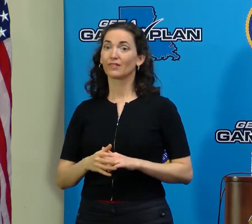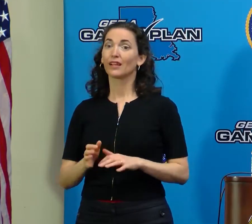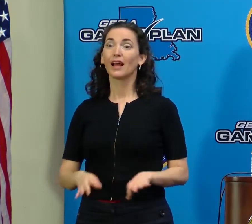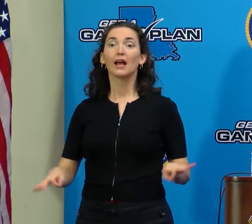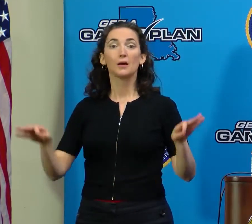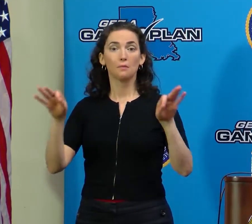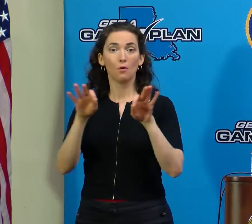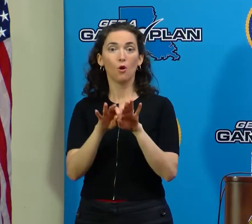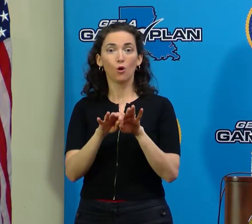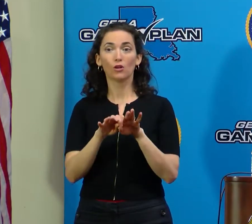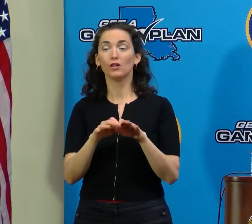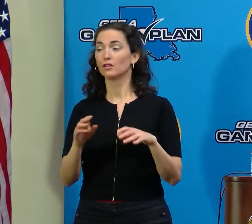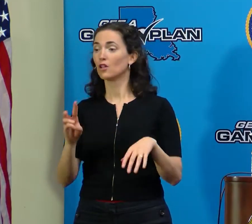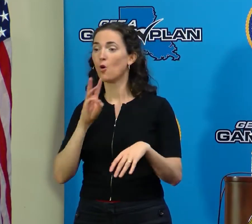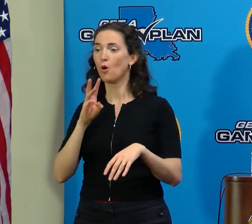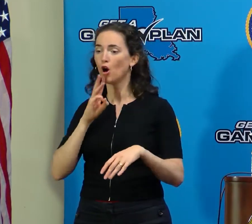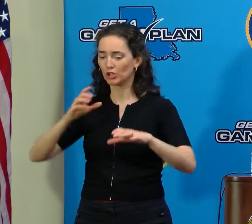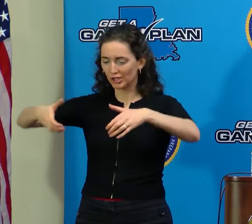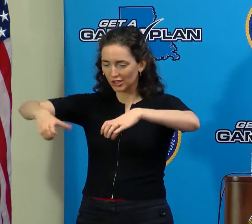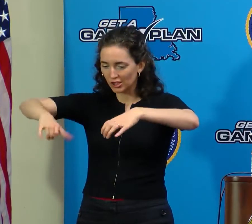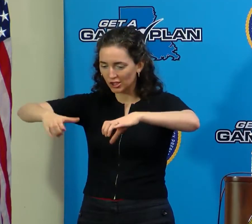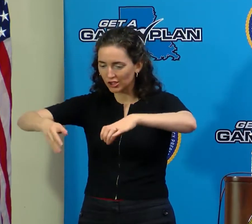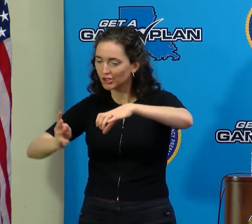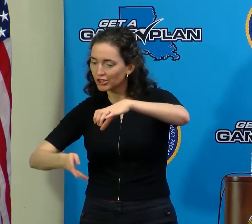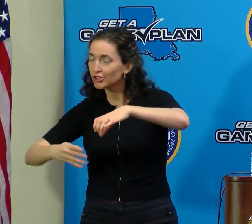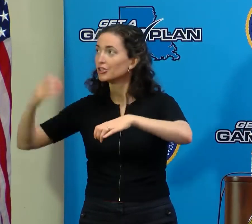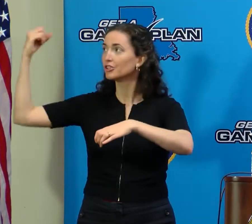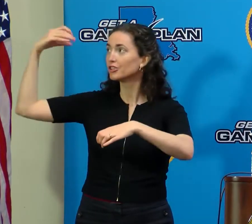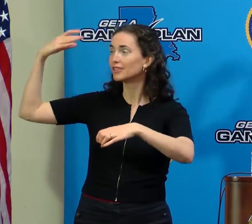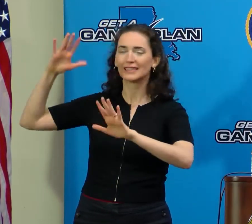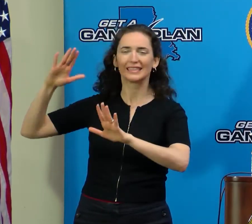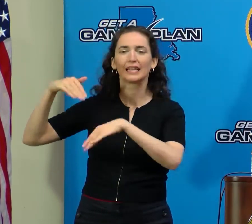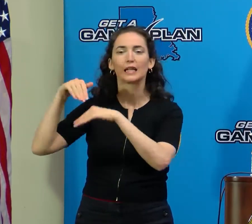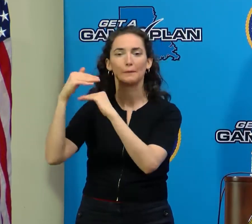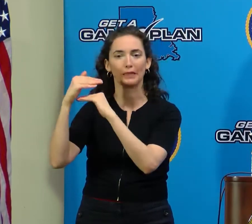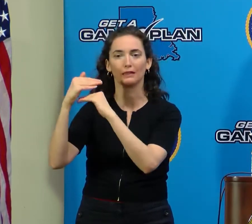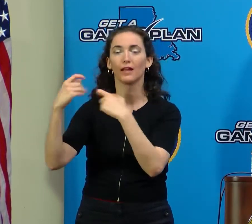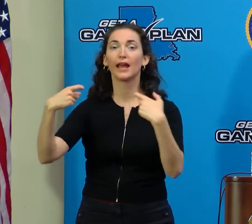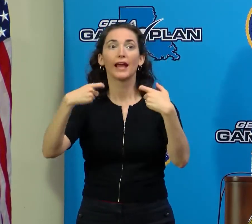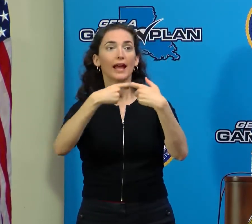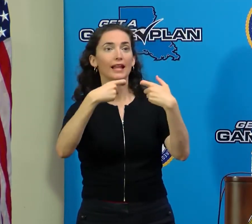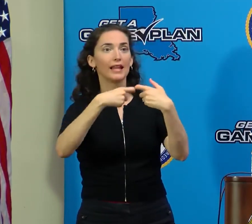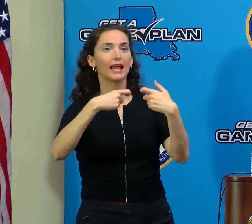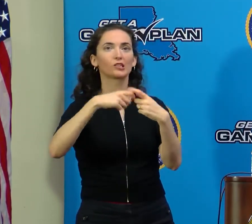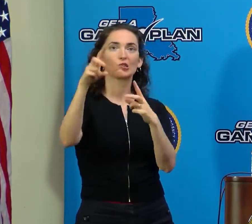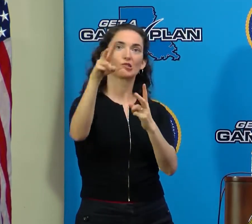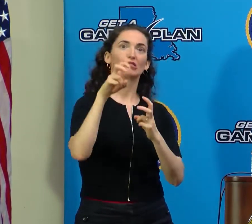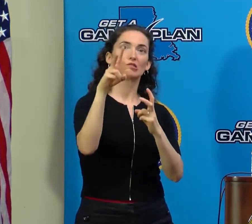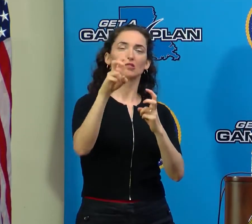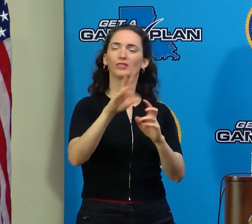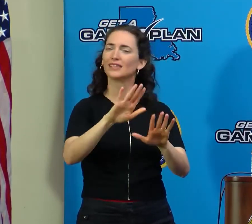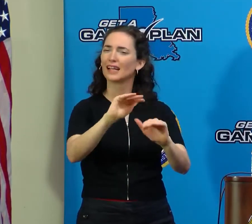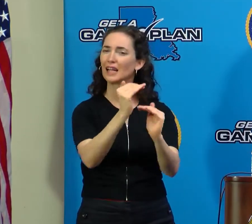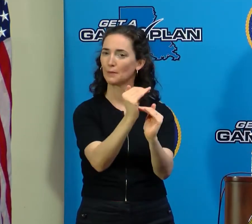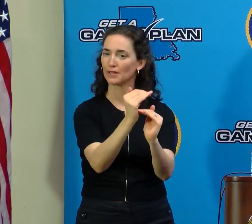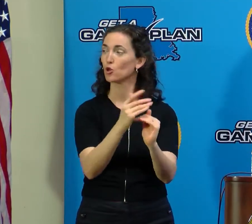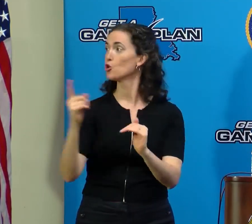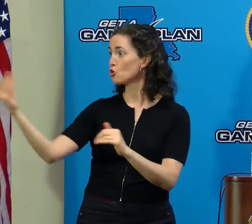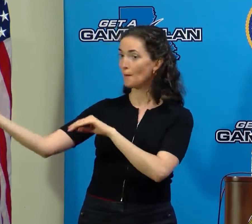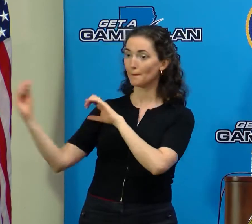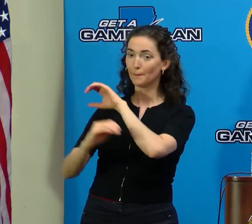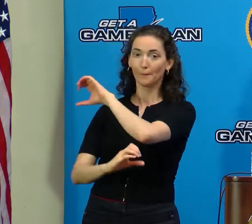as little demand on our water systems and on our electric grid as possible. So please,